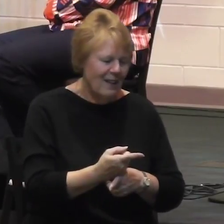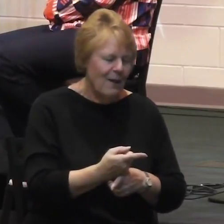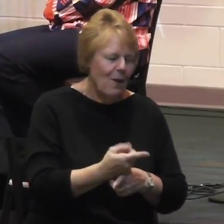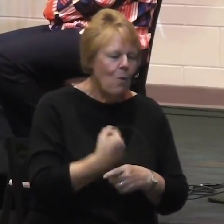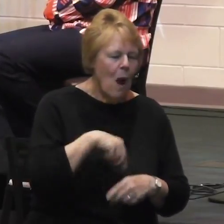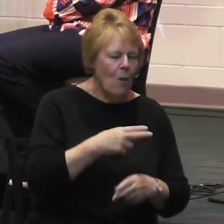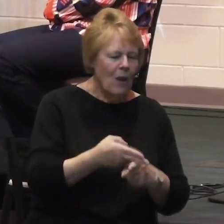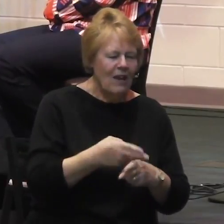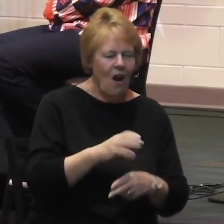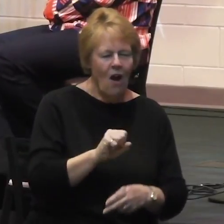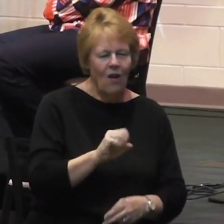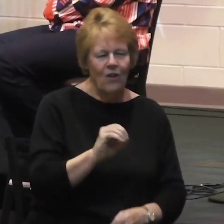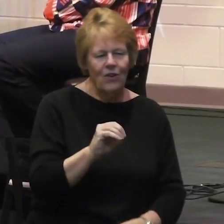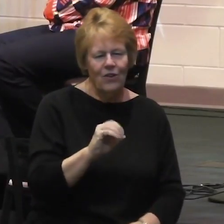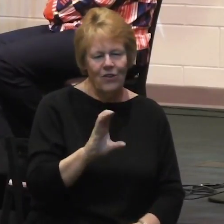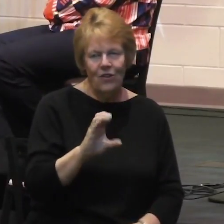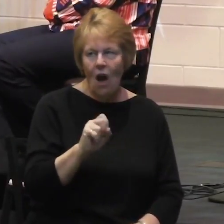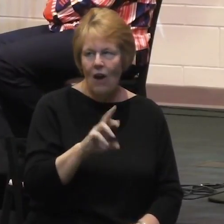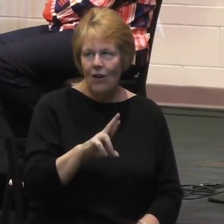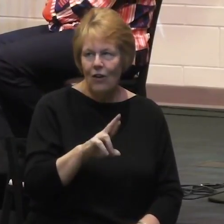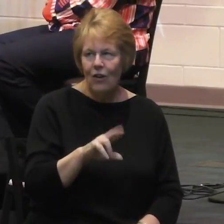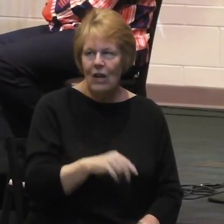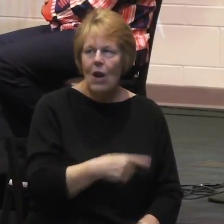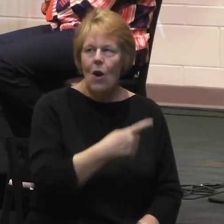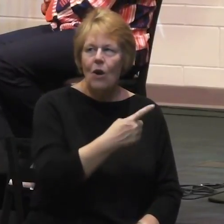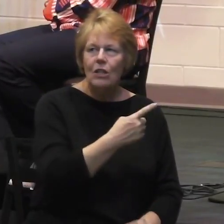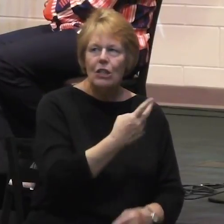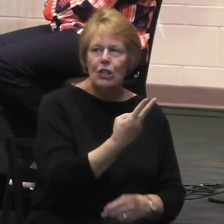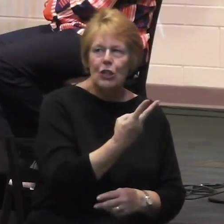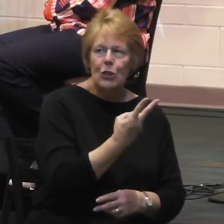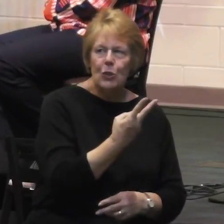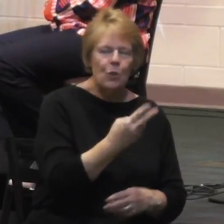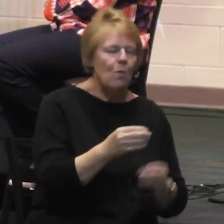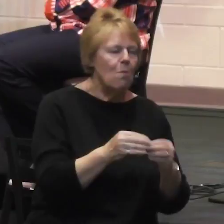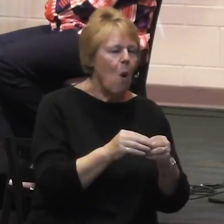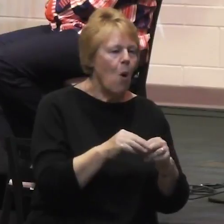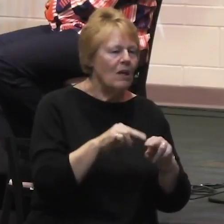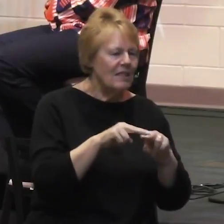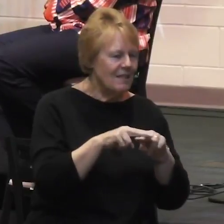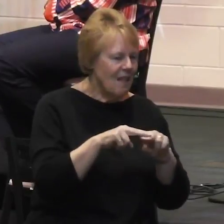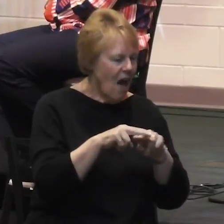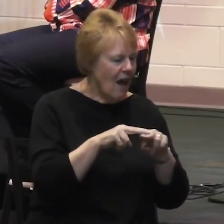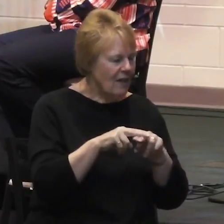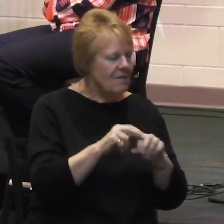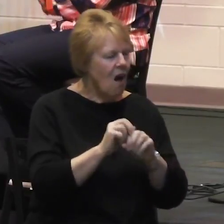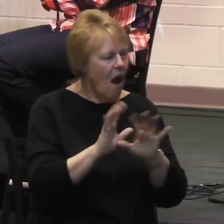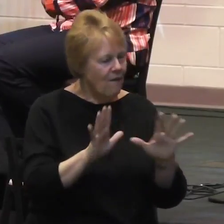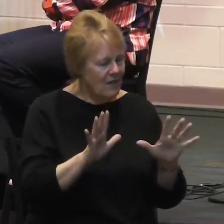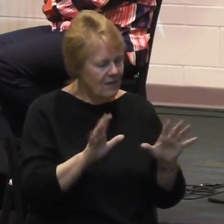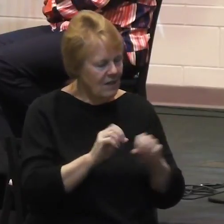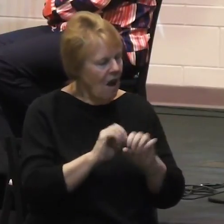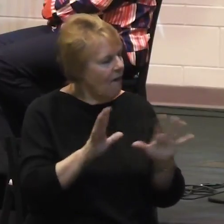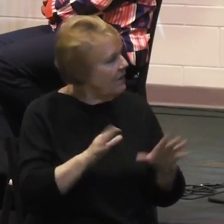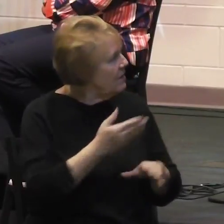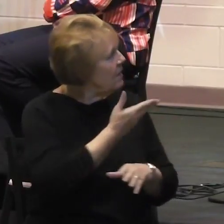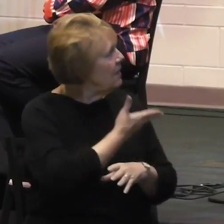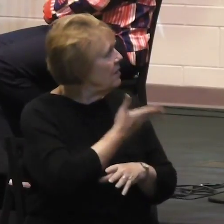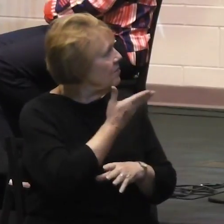Now, one more, just one more slide, two more slides. Obviously, obviously at Lifespring League, worship the living Christ.